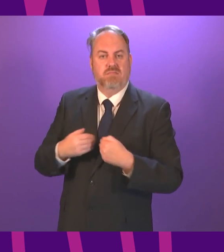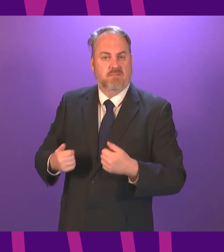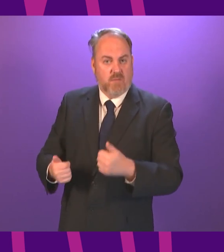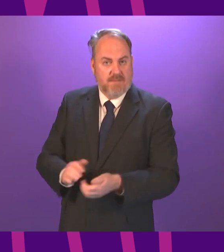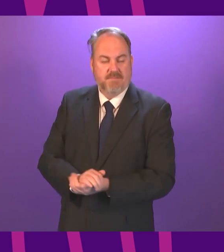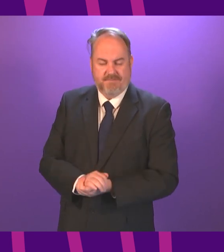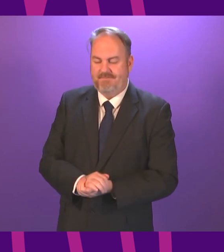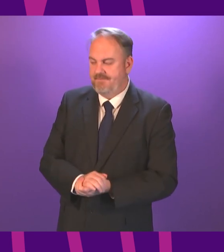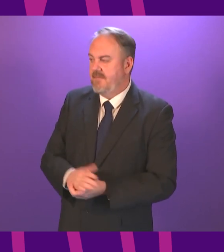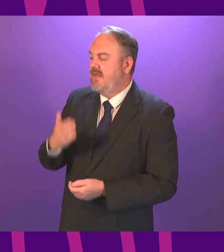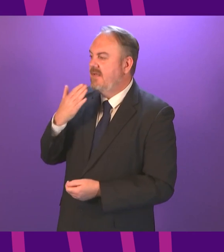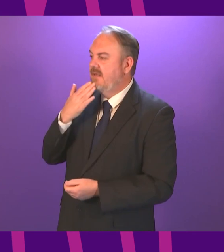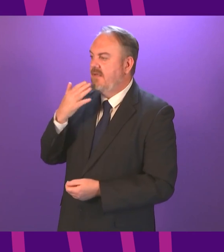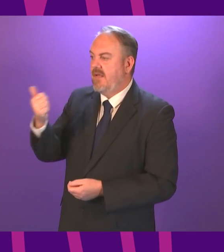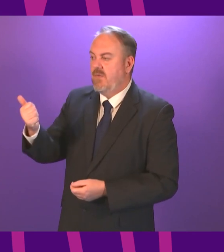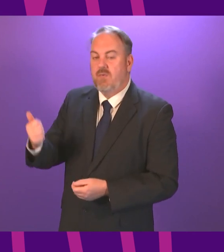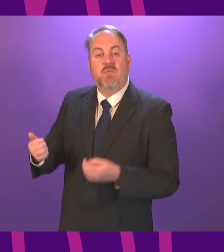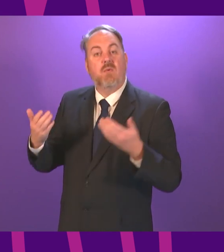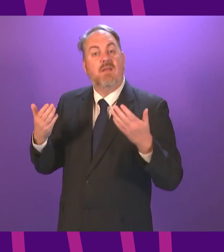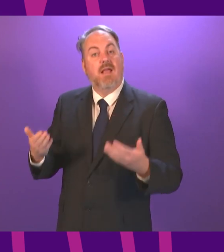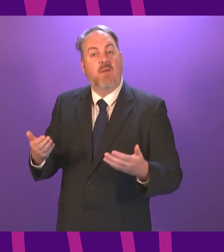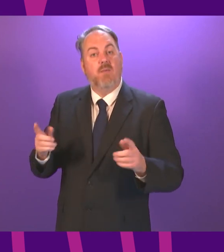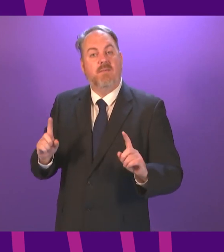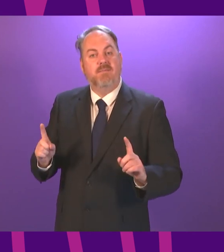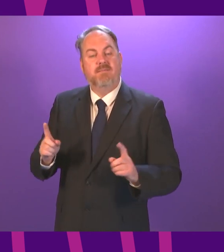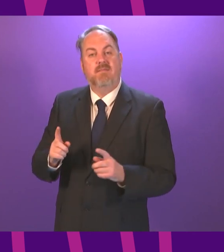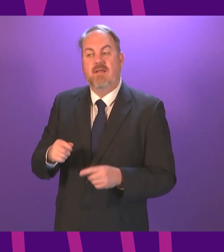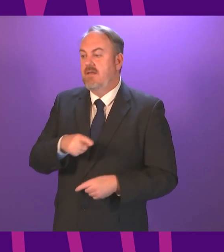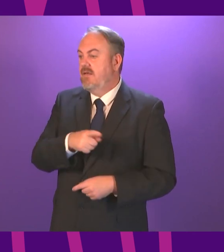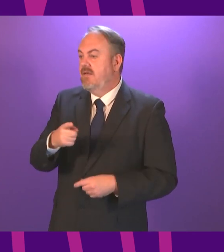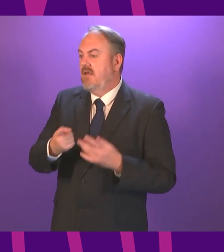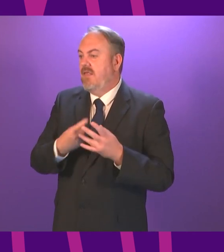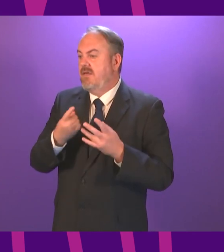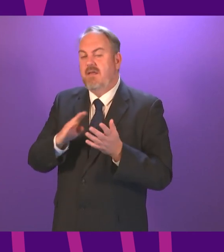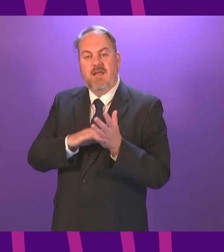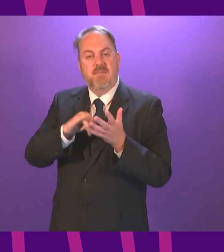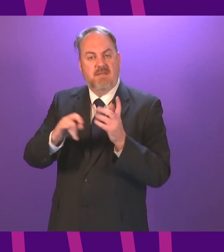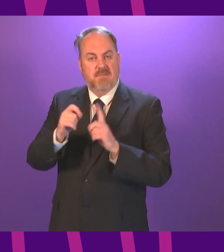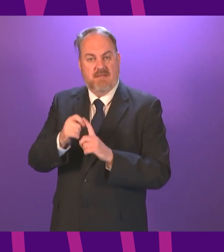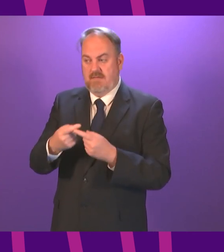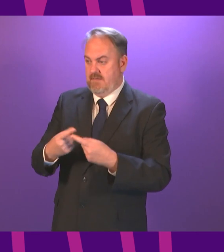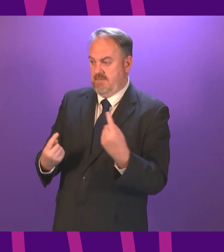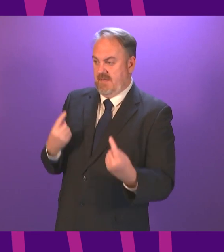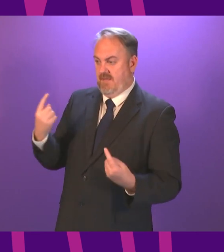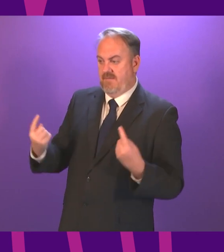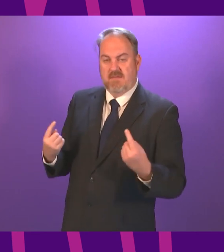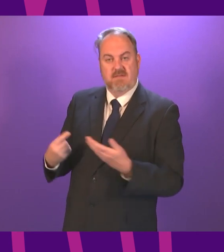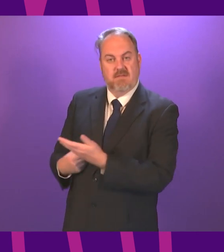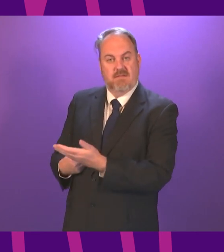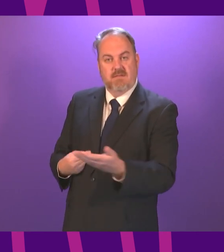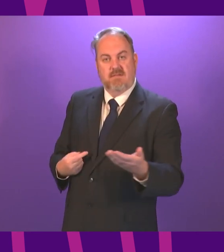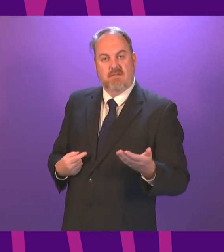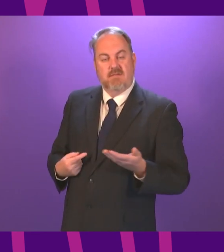Thank you, Mr Cole-Hamilton. I now move to backbenchers' contributions and I would remind